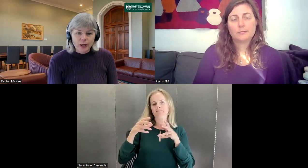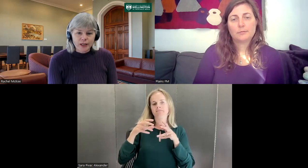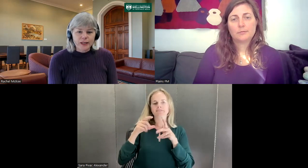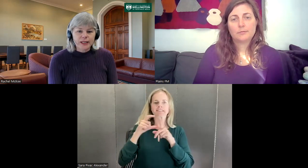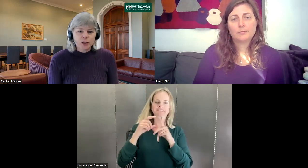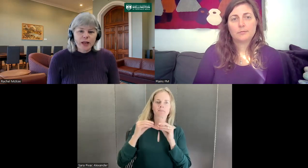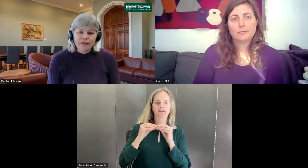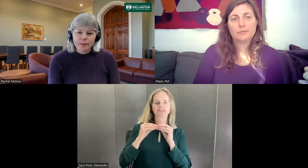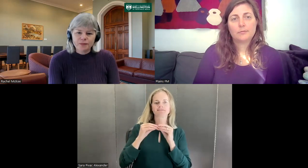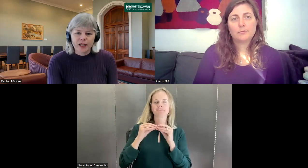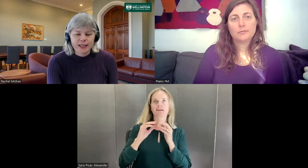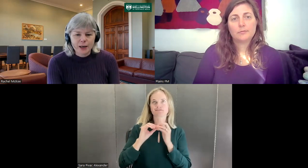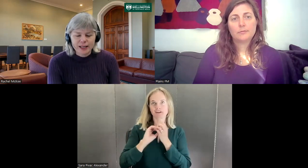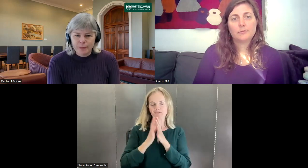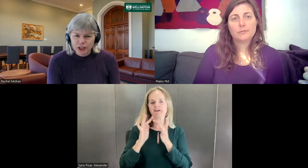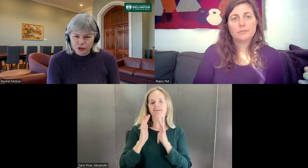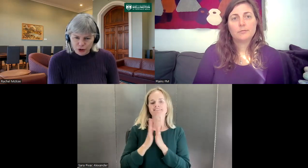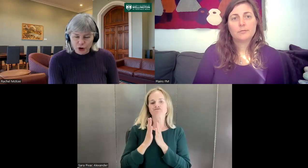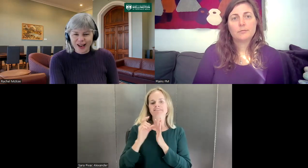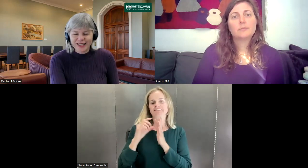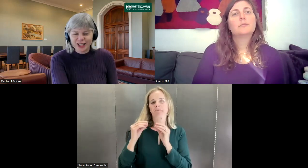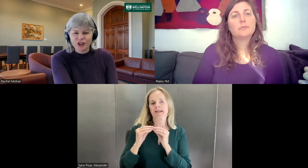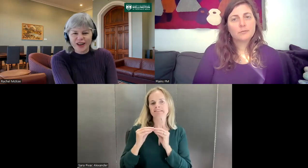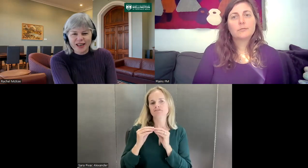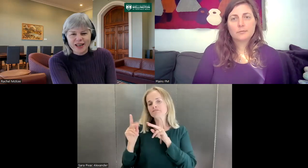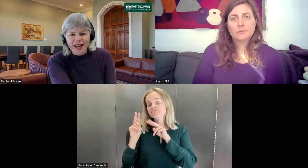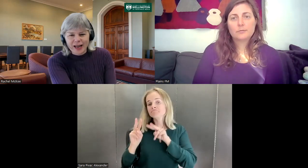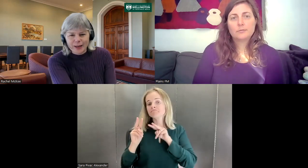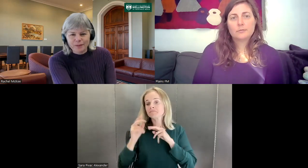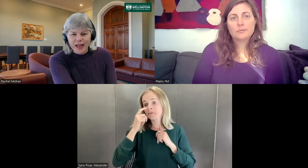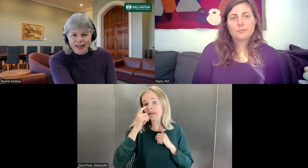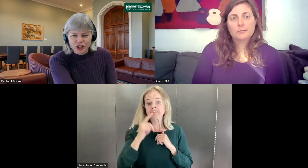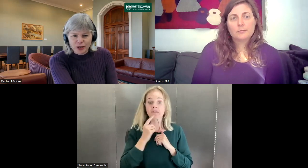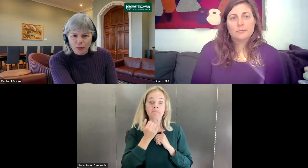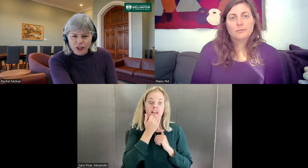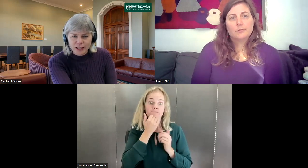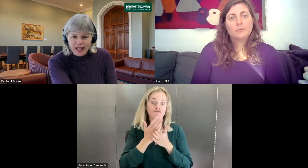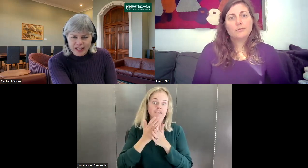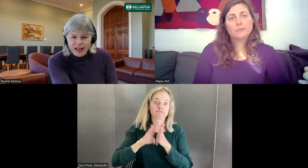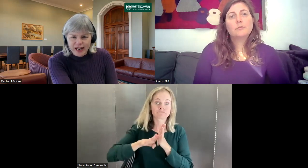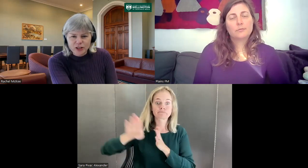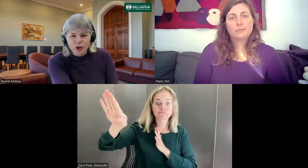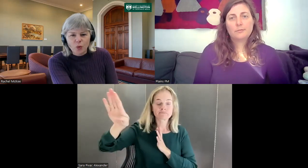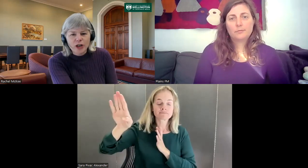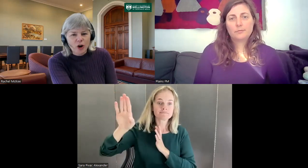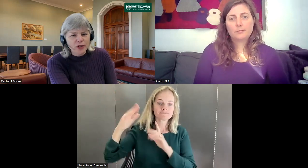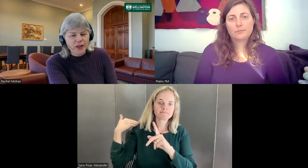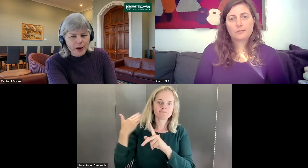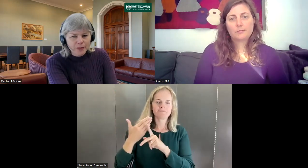Yes, we have a database manager for the online dictionary and she monitors that. And we know that the numbers